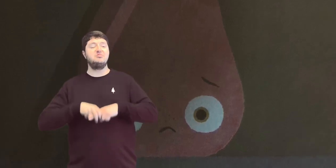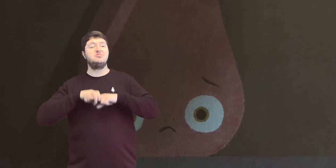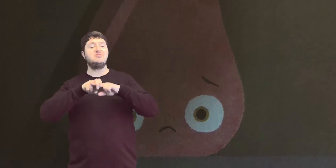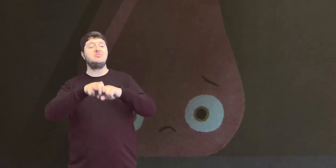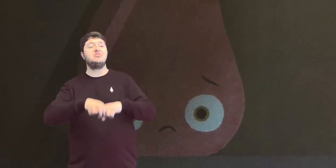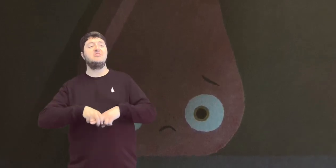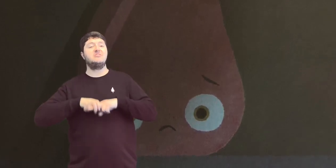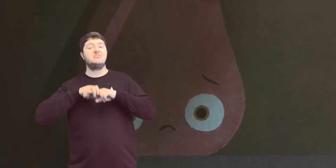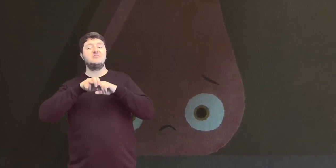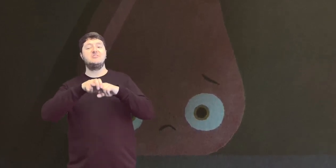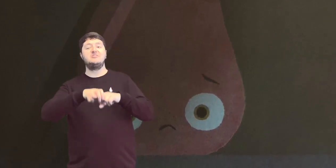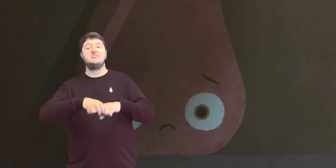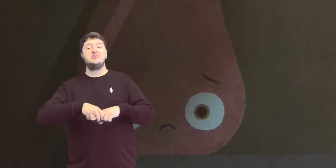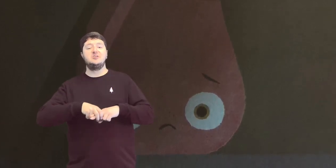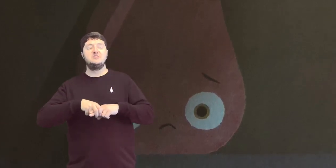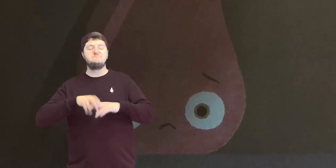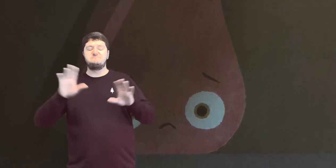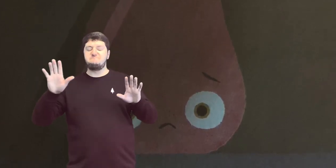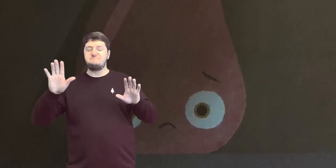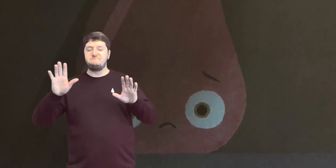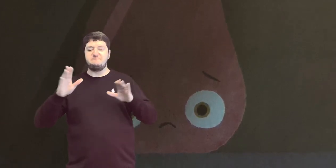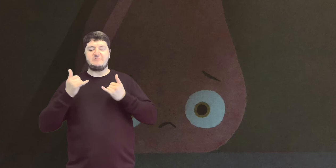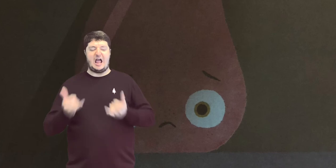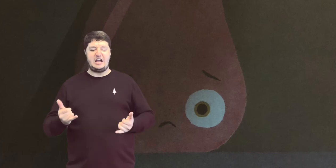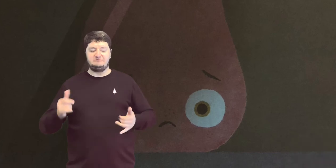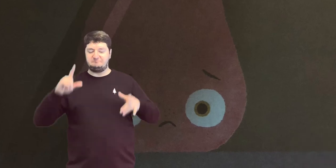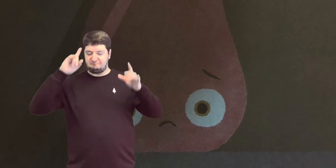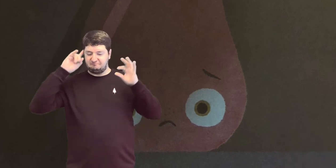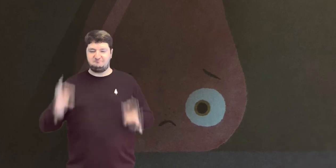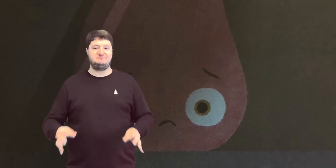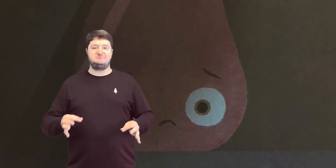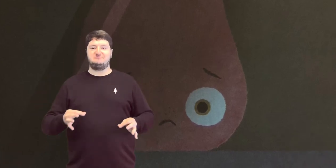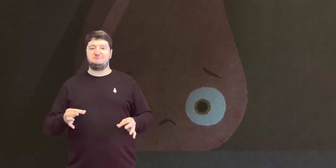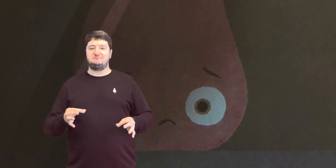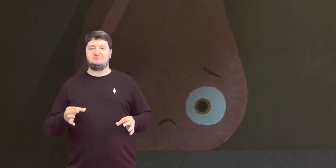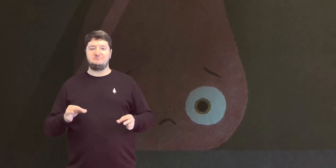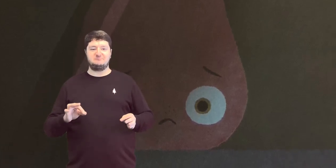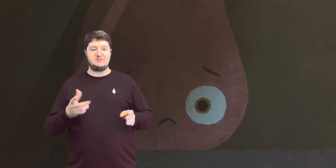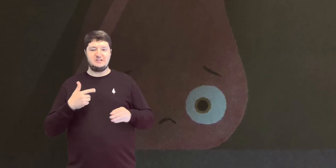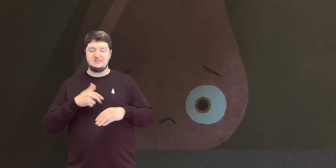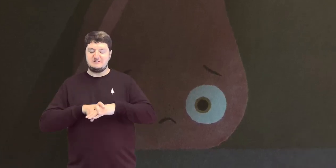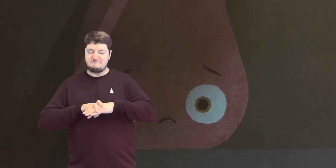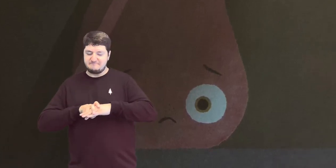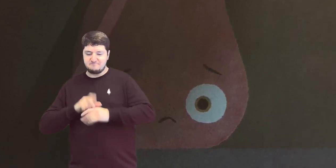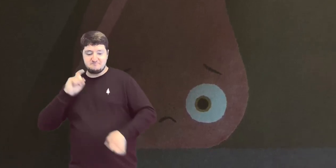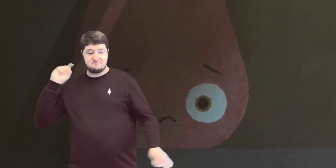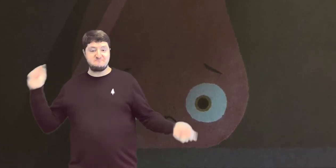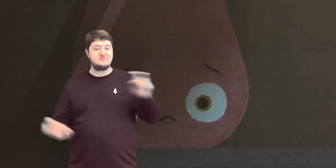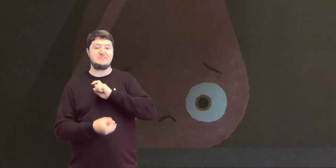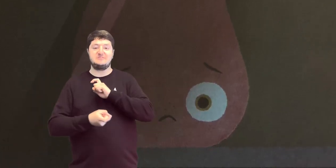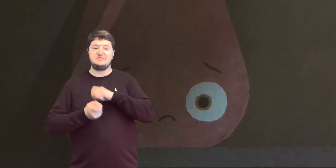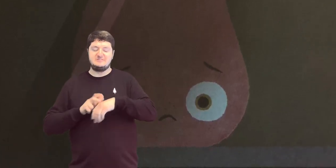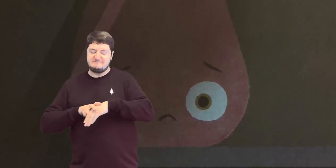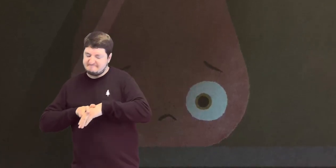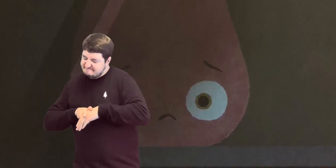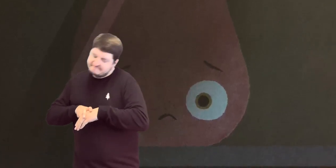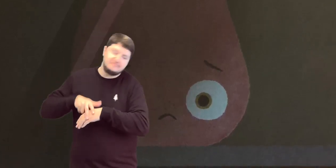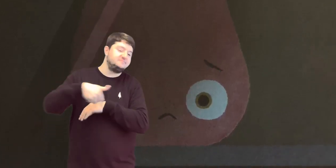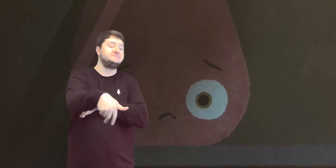It was then and there That I made the decision To peel myself off the couch A bit more often Maybe every